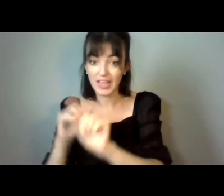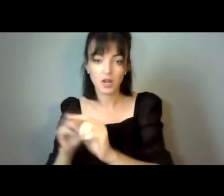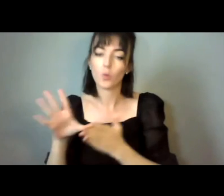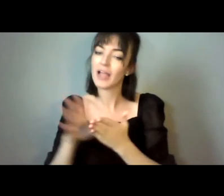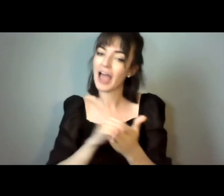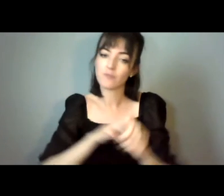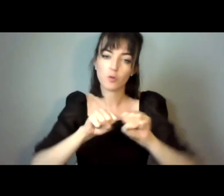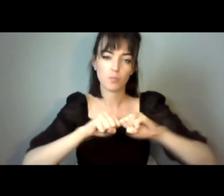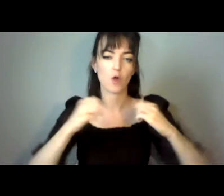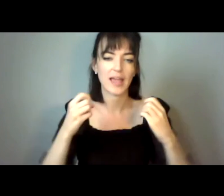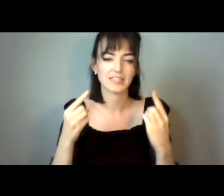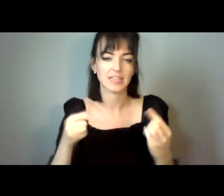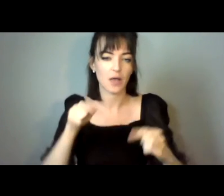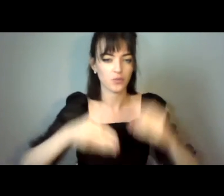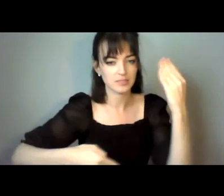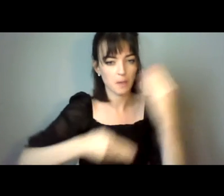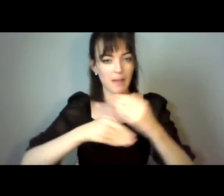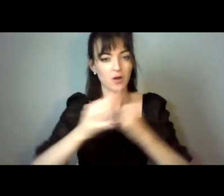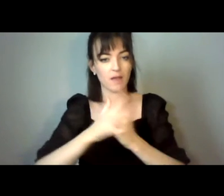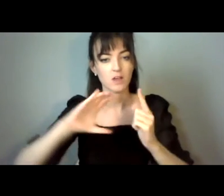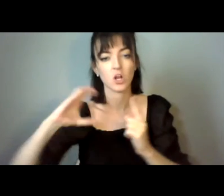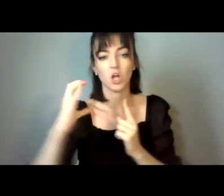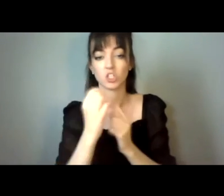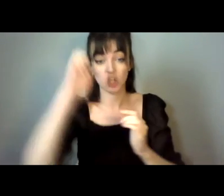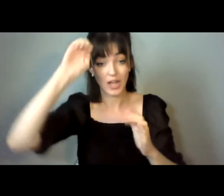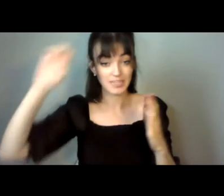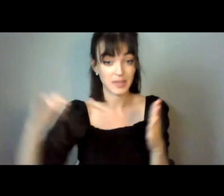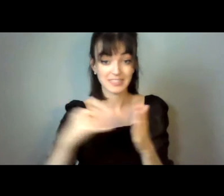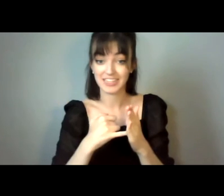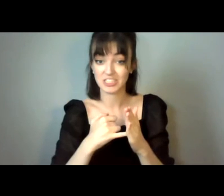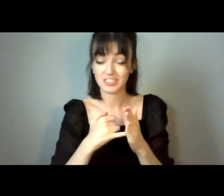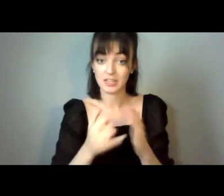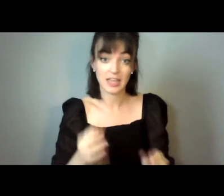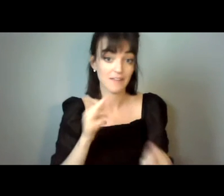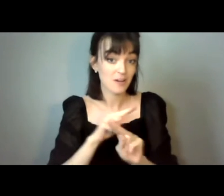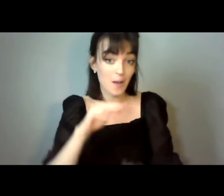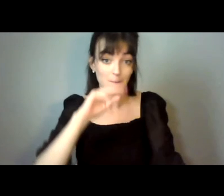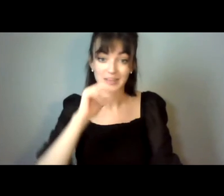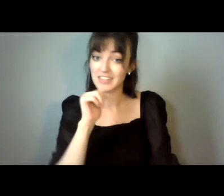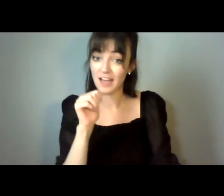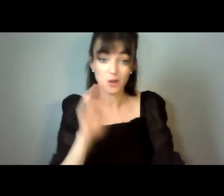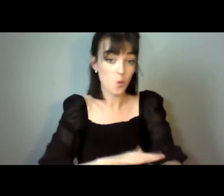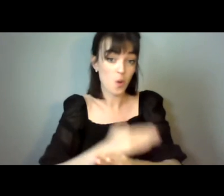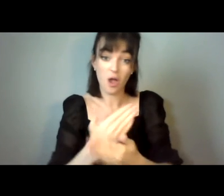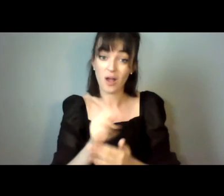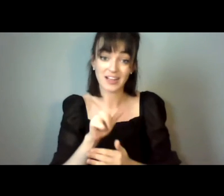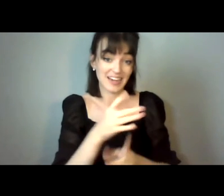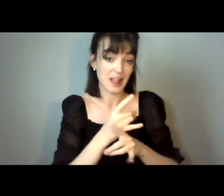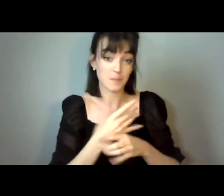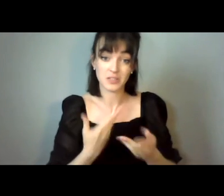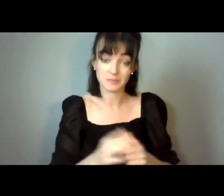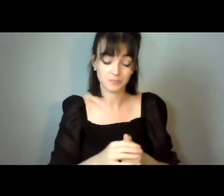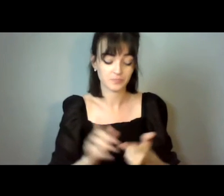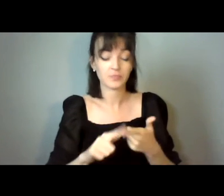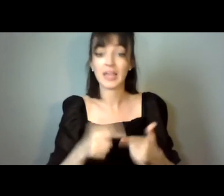down that wall of culture and expectations. Otherwise, there is no law that will help us. Second lesson I think